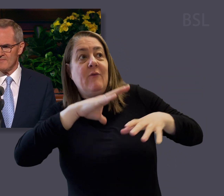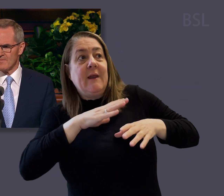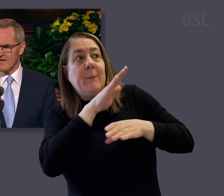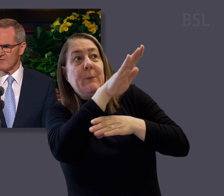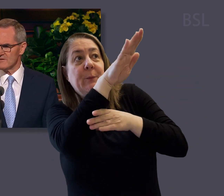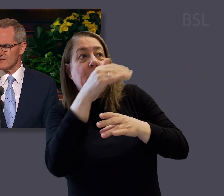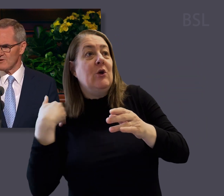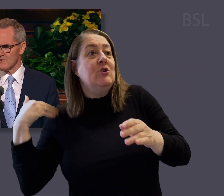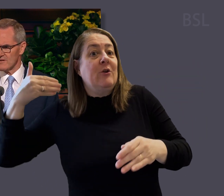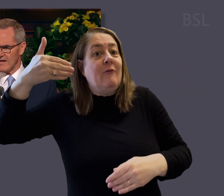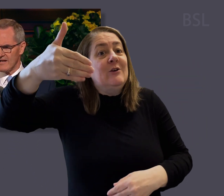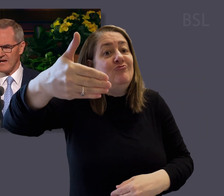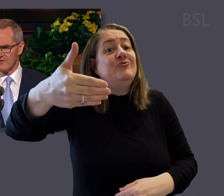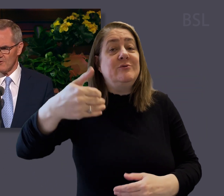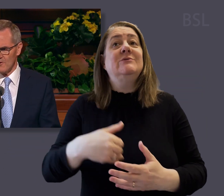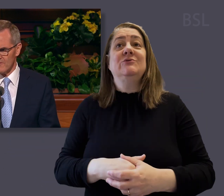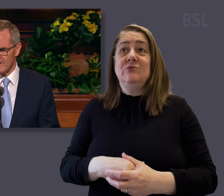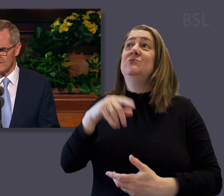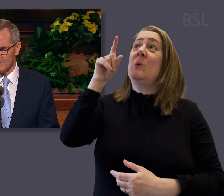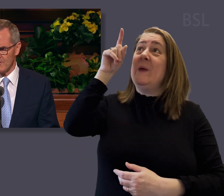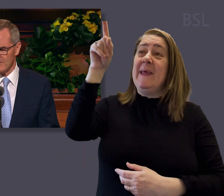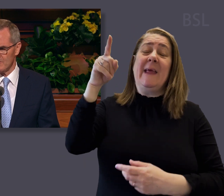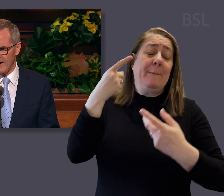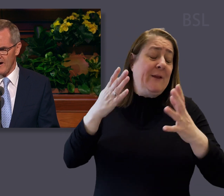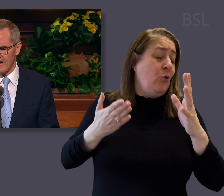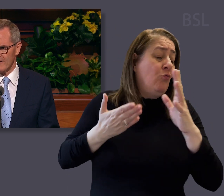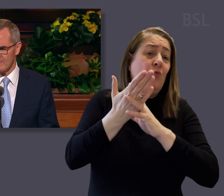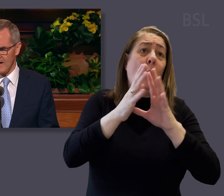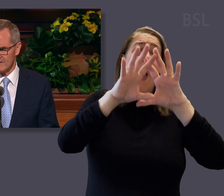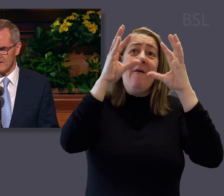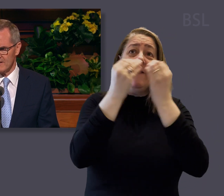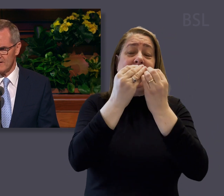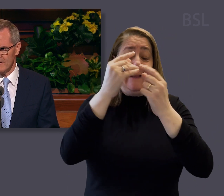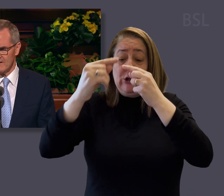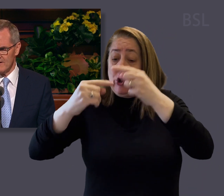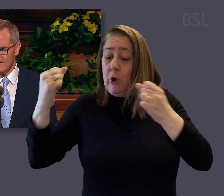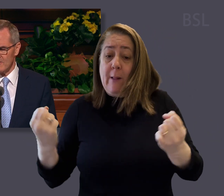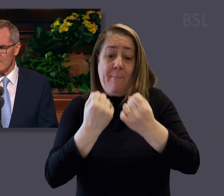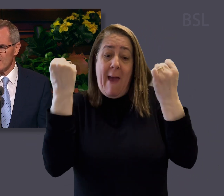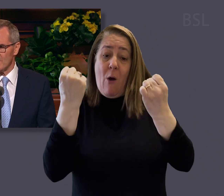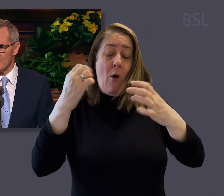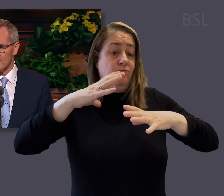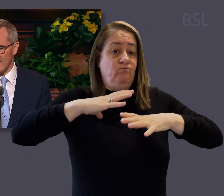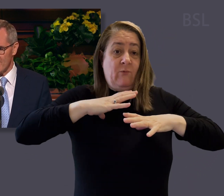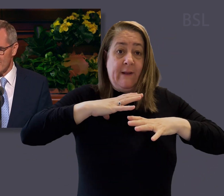He was exalted and had all of his eternal power and capacity. We can learn from every